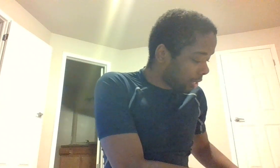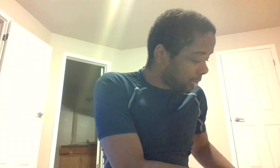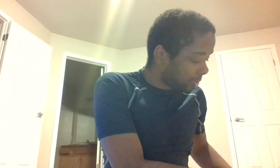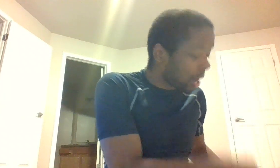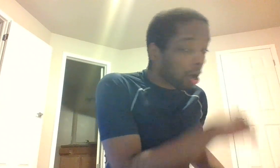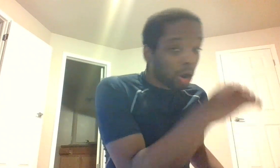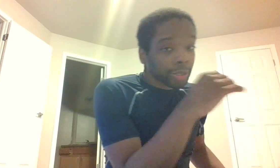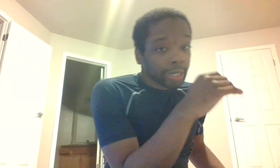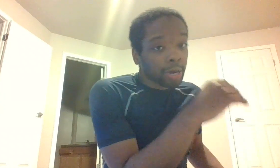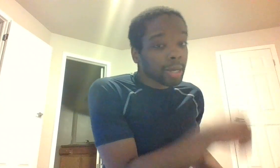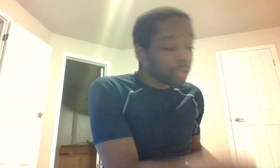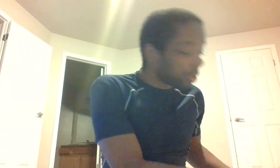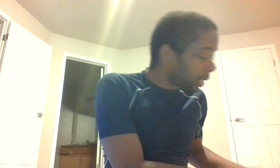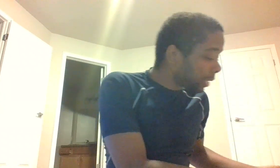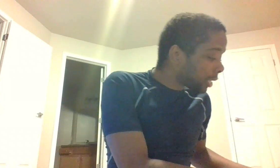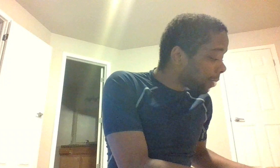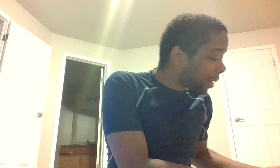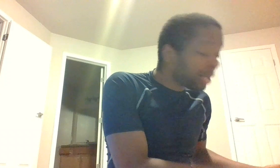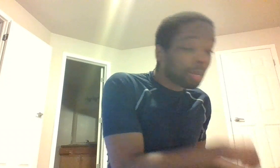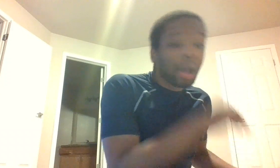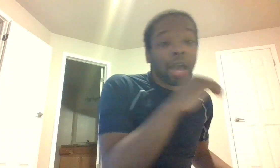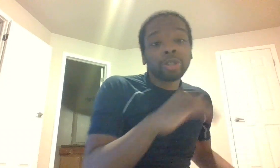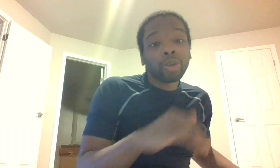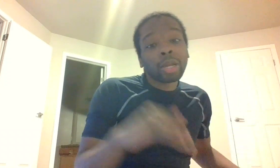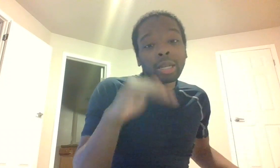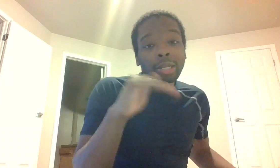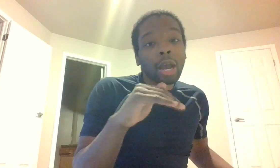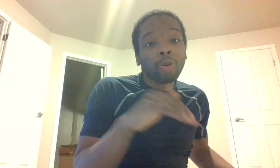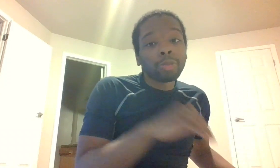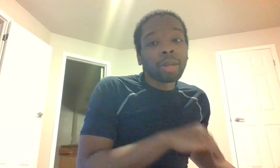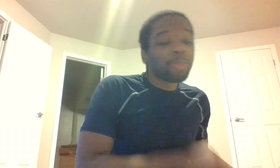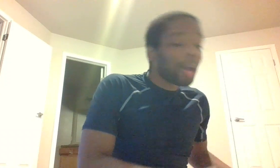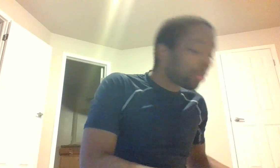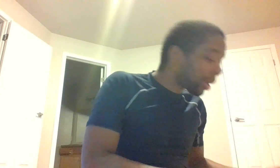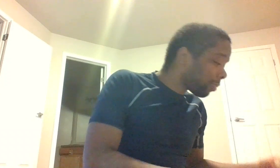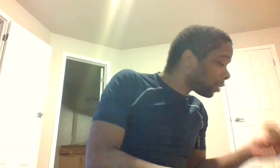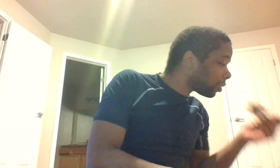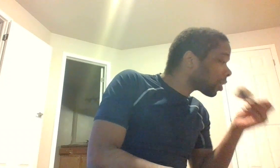so i always kill my truck anytime i have a truck there will be the main thing in my truck